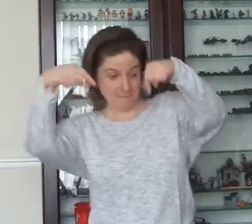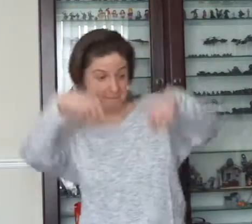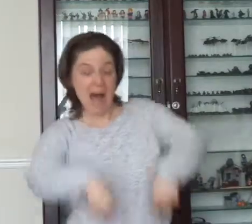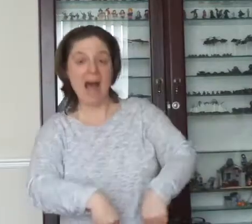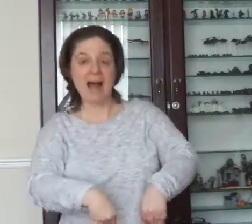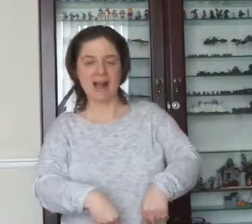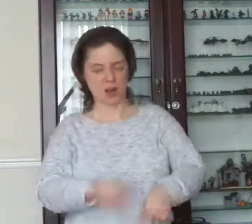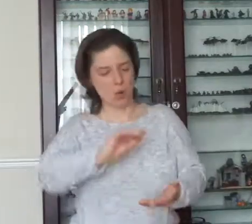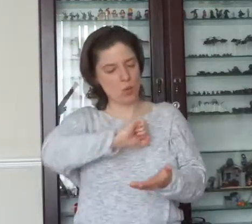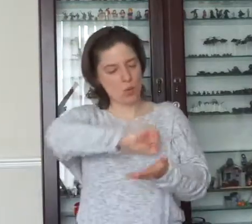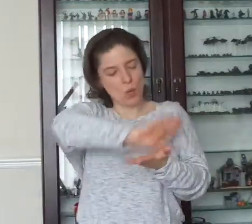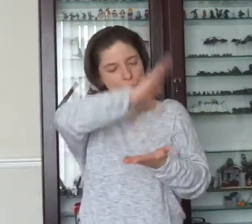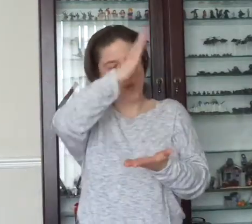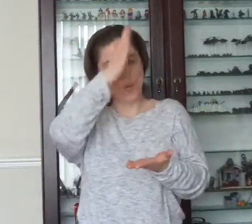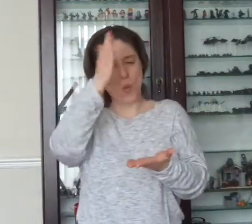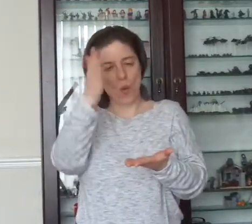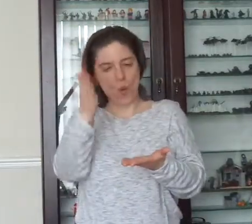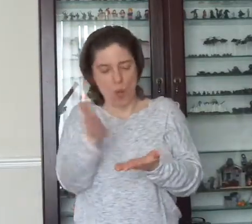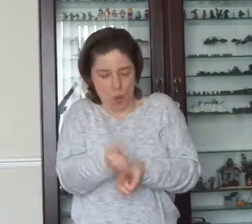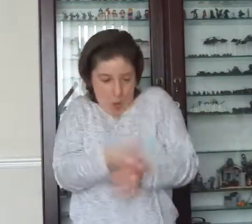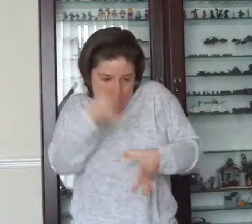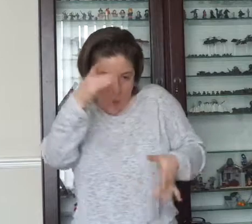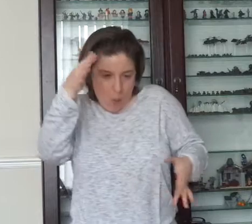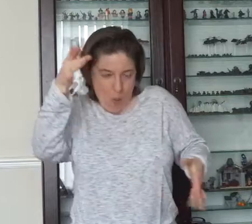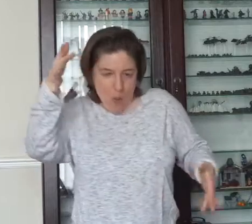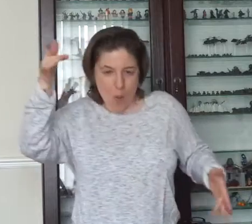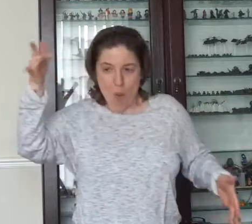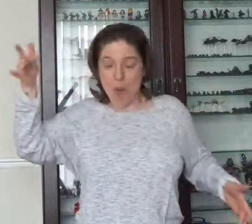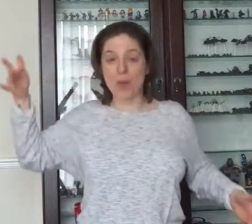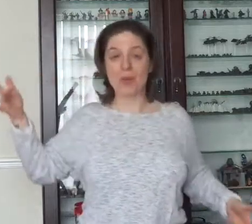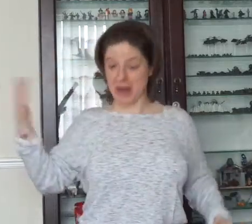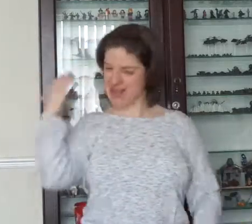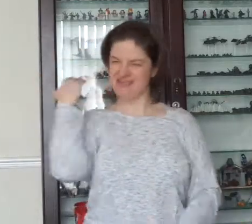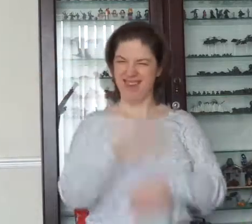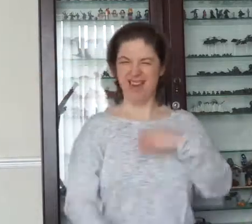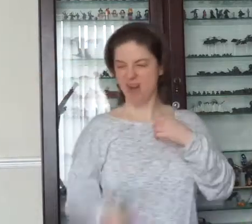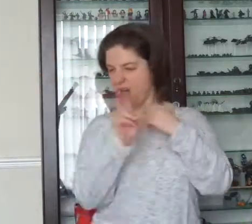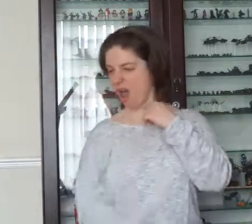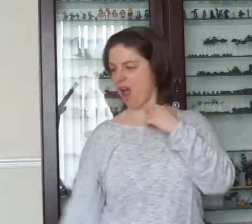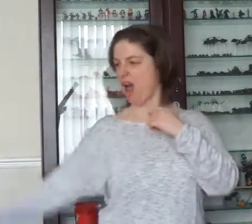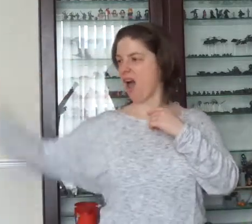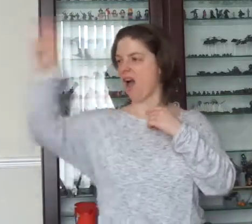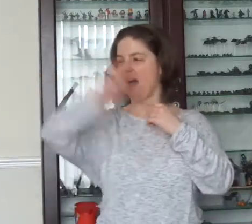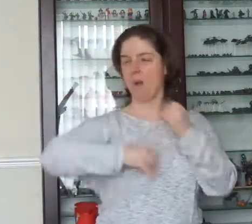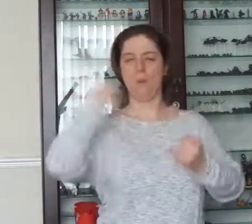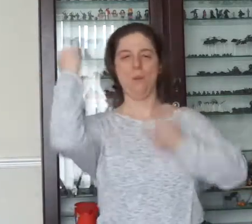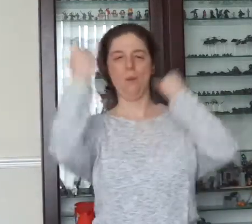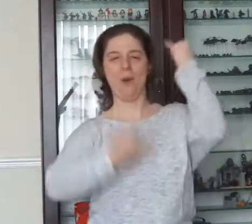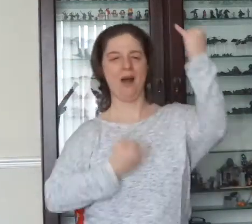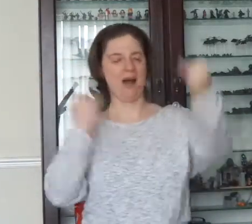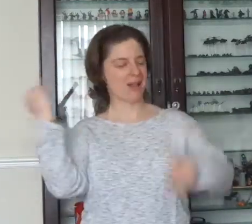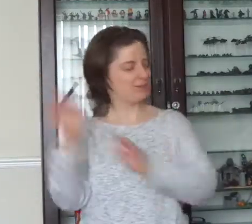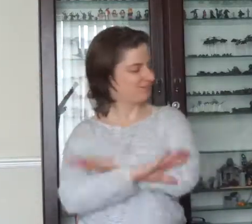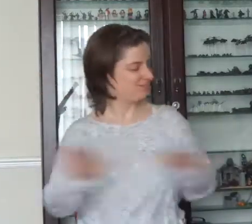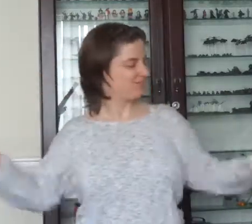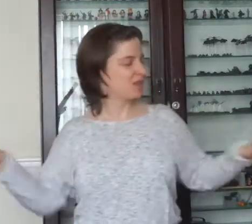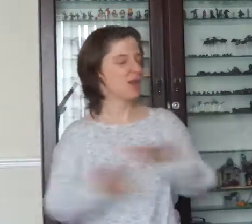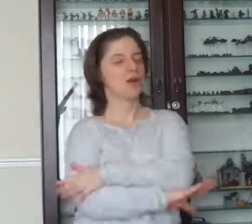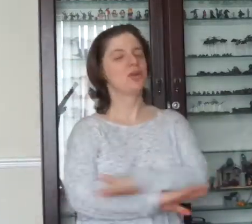cold and great store, and I never will play the wild rover no more, and it's no